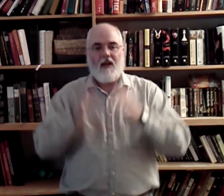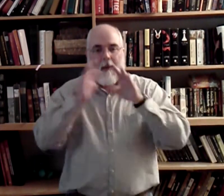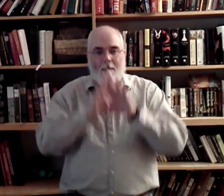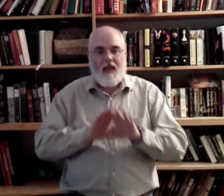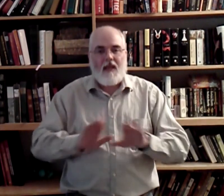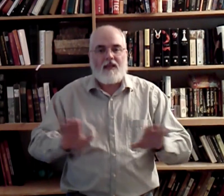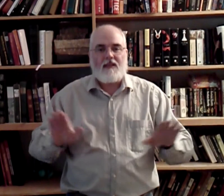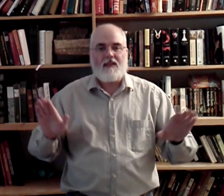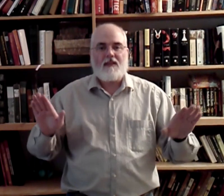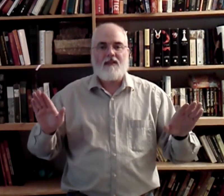Peace.